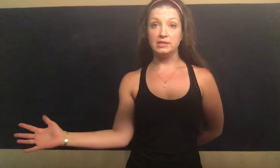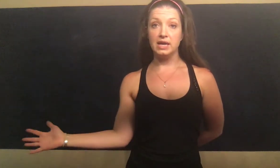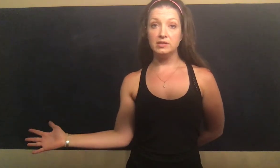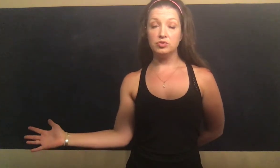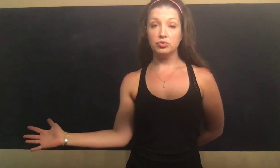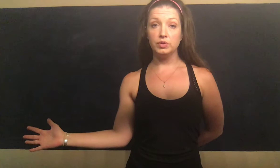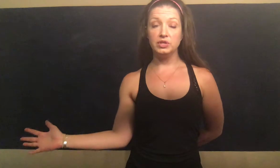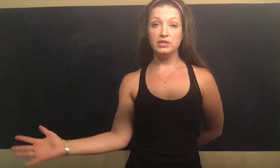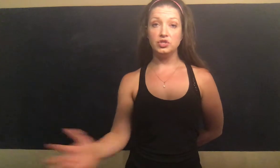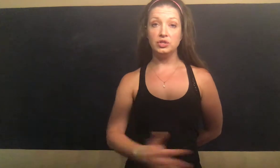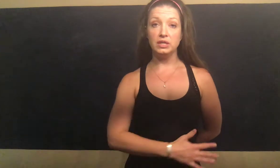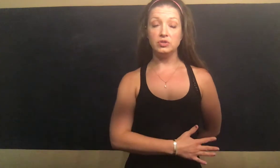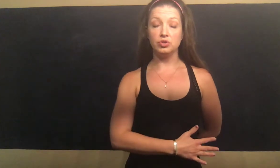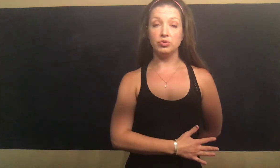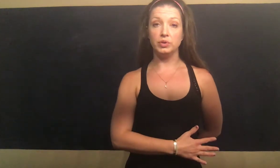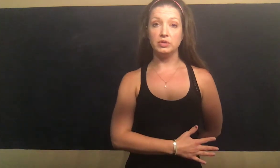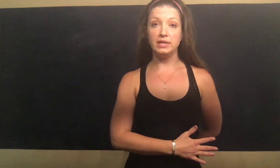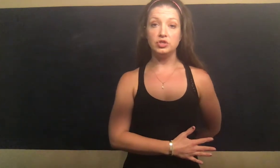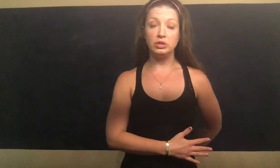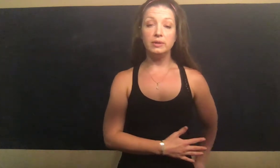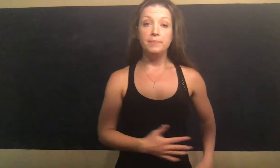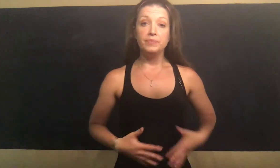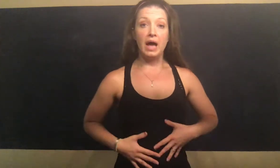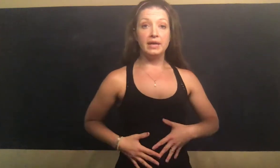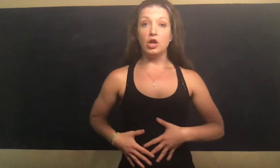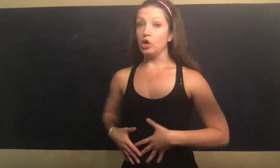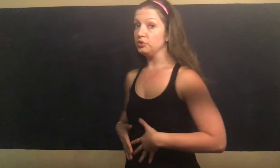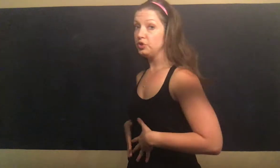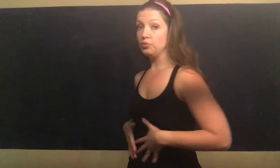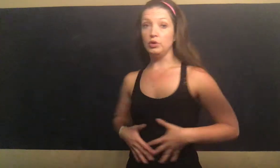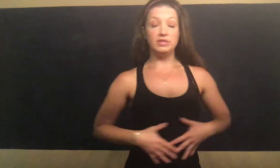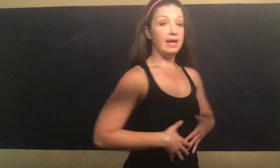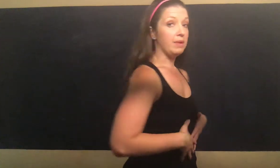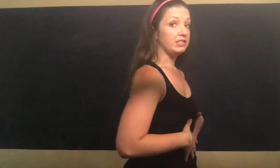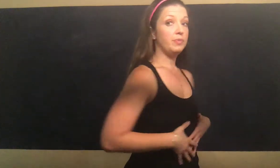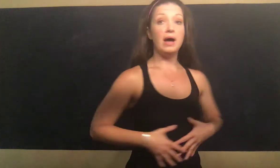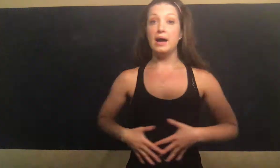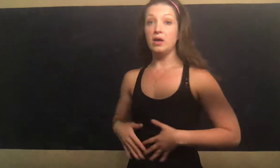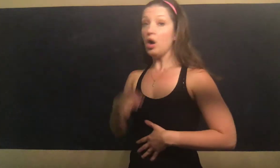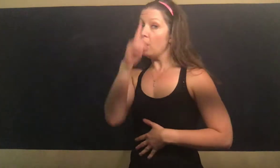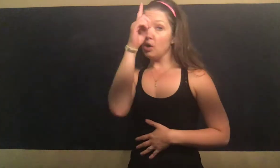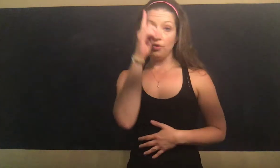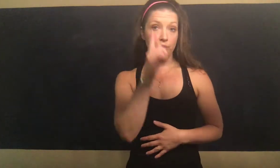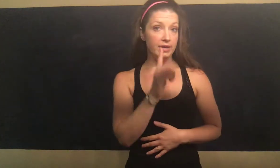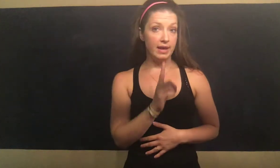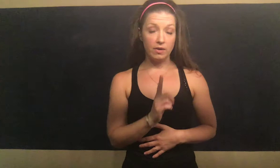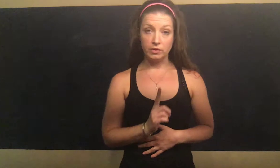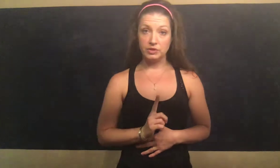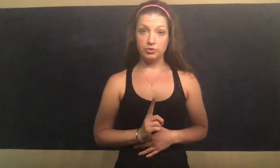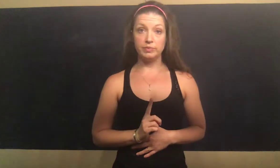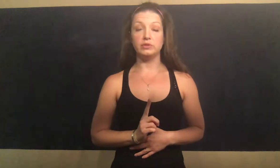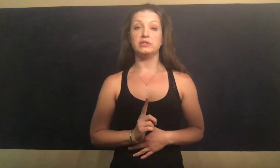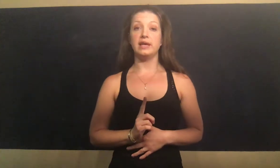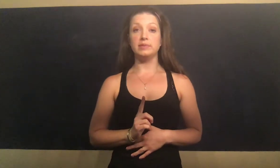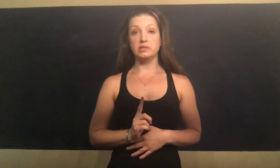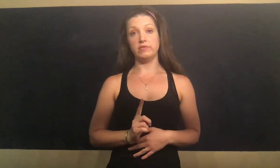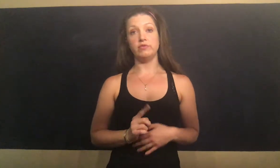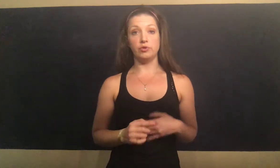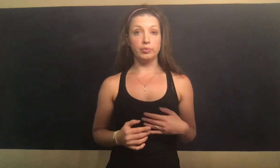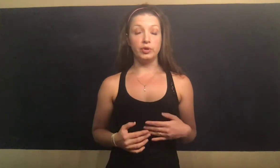that's external rotation, internal rotation. I can also rotate my spine all the way down those incremental segments of the vertebra.